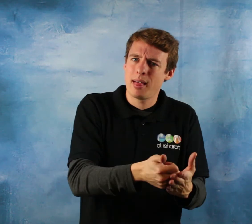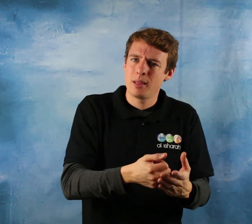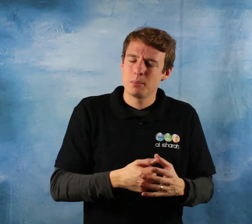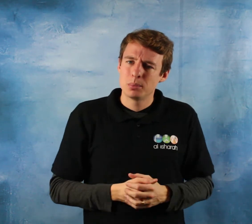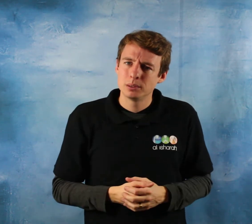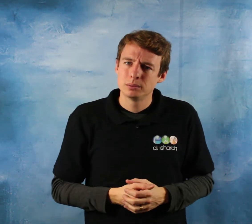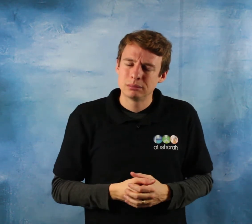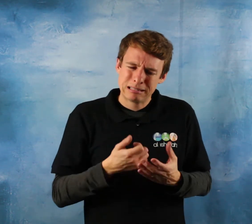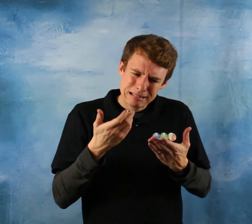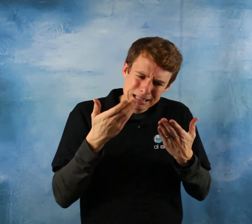to support one another